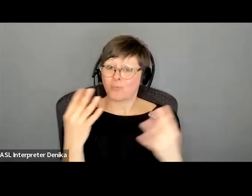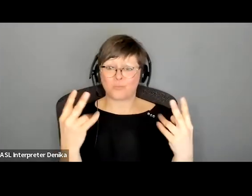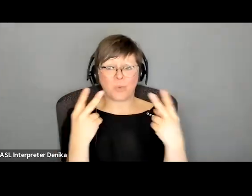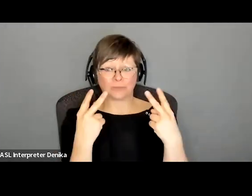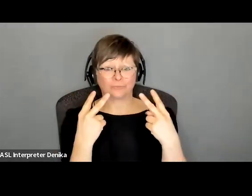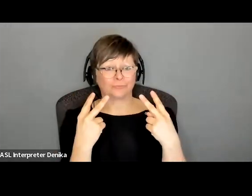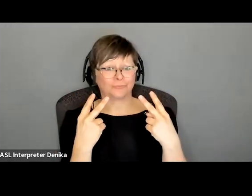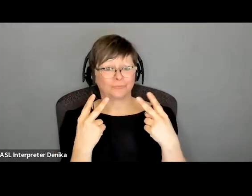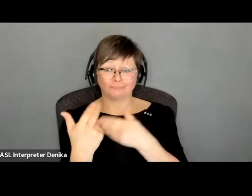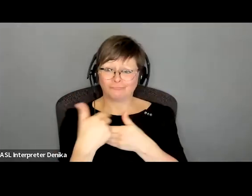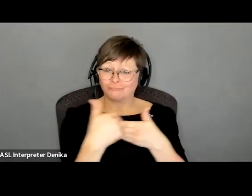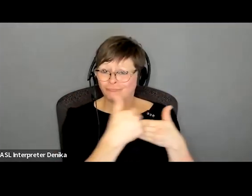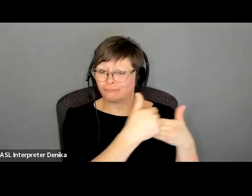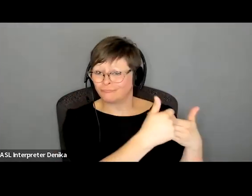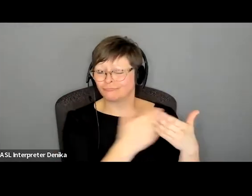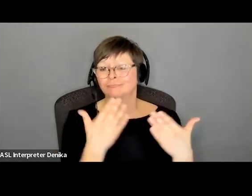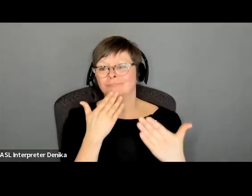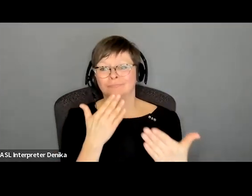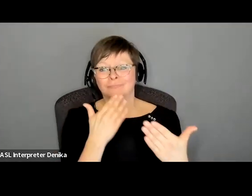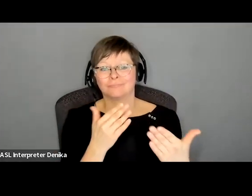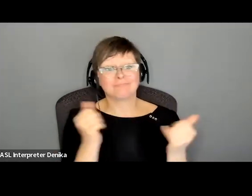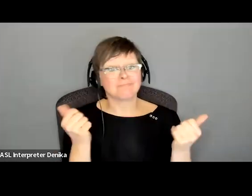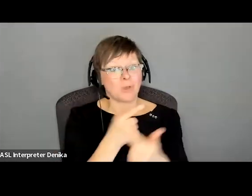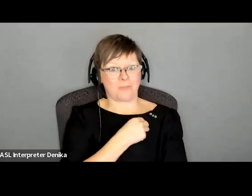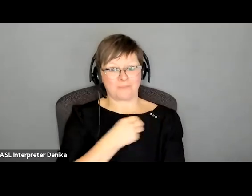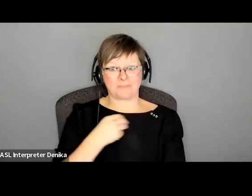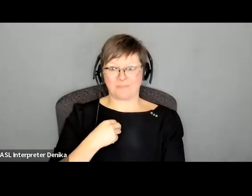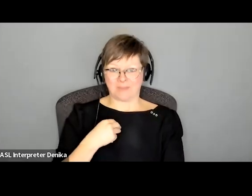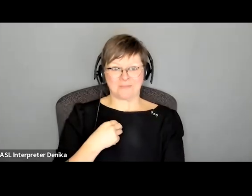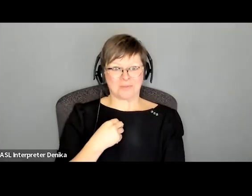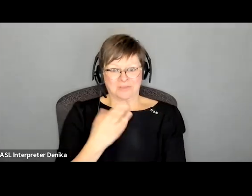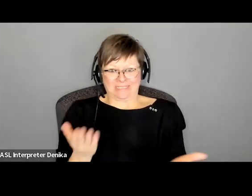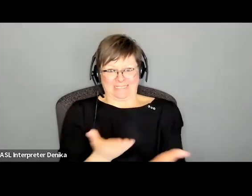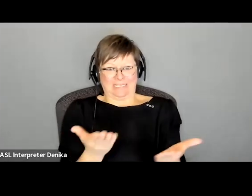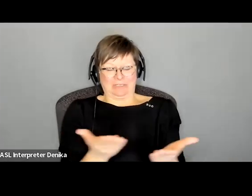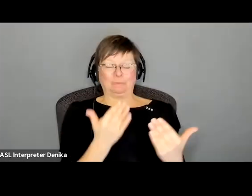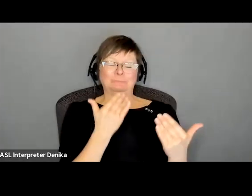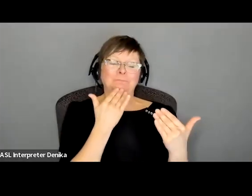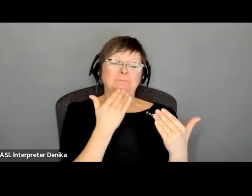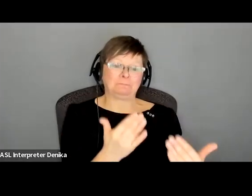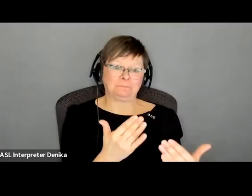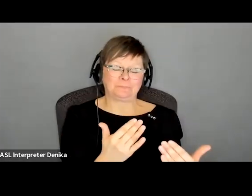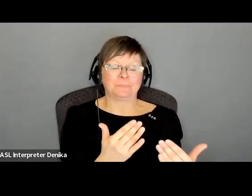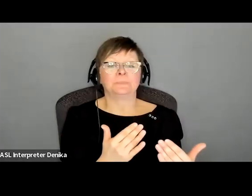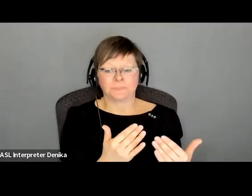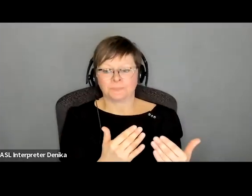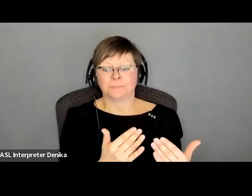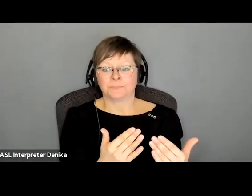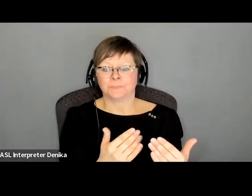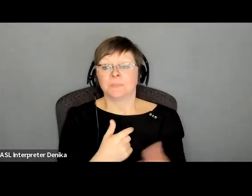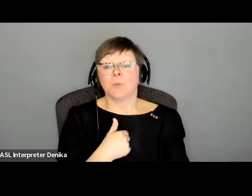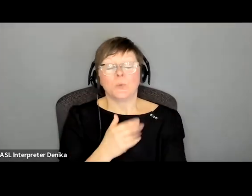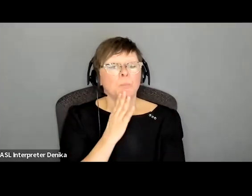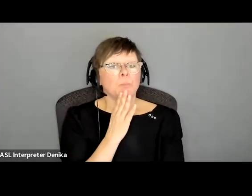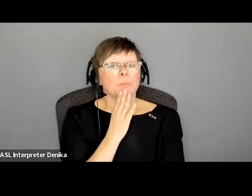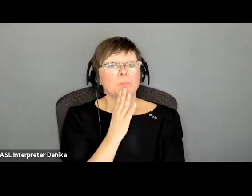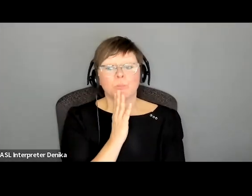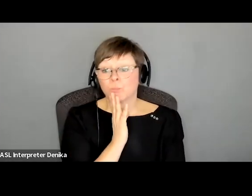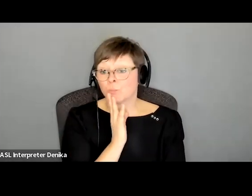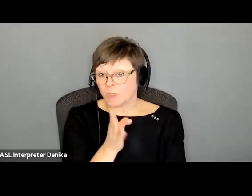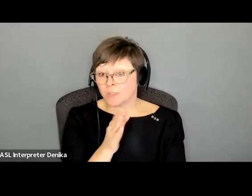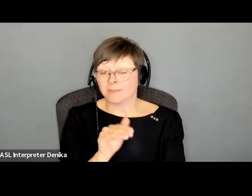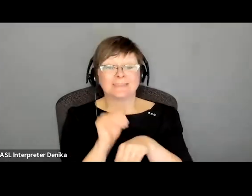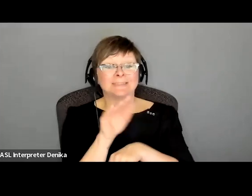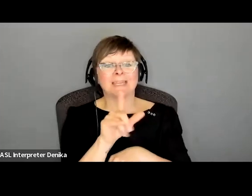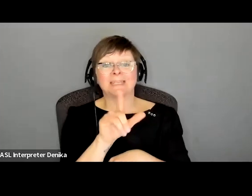um especially all of our members who are online uh you will uh you will get uh uh a link to